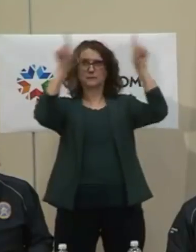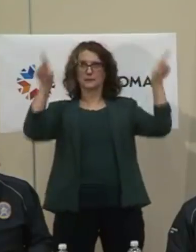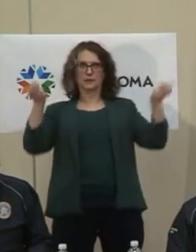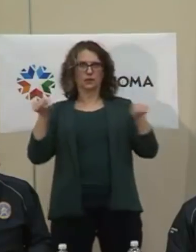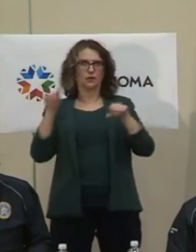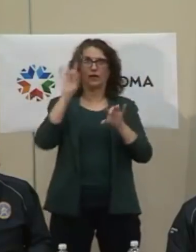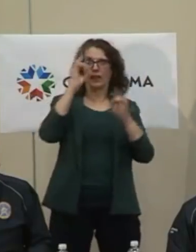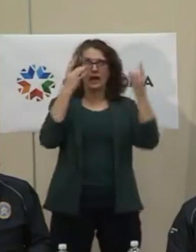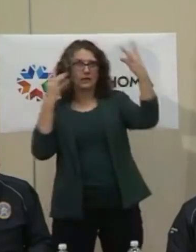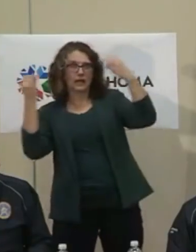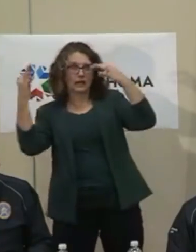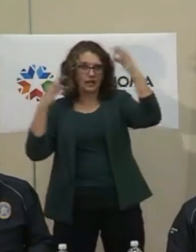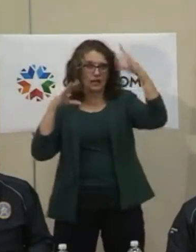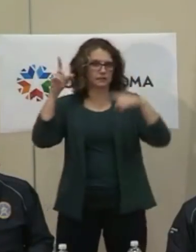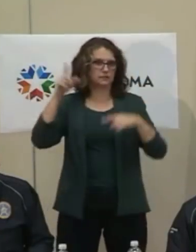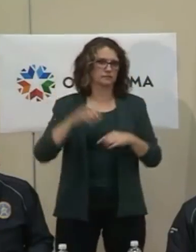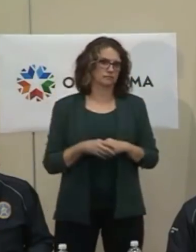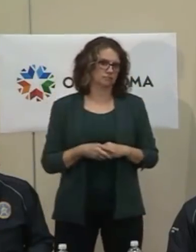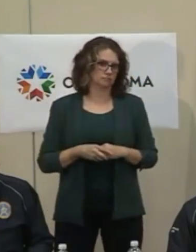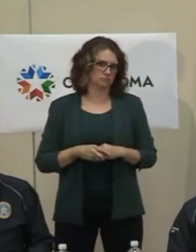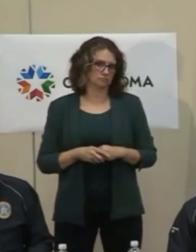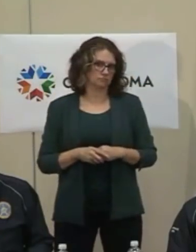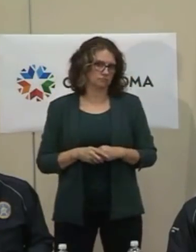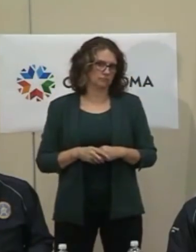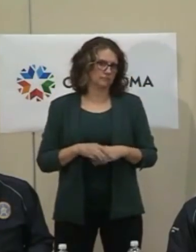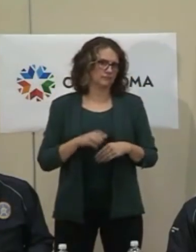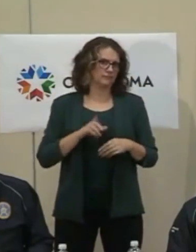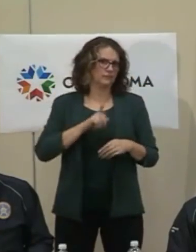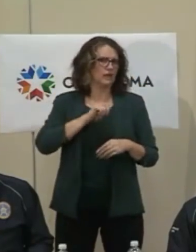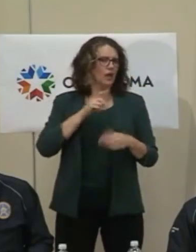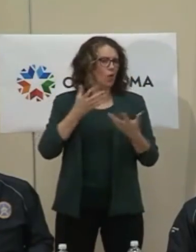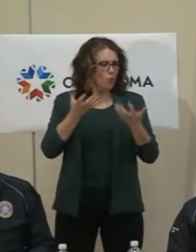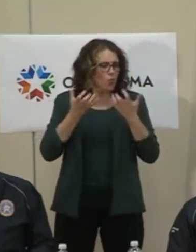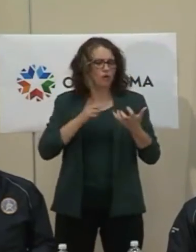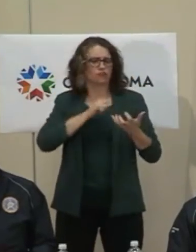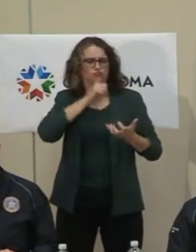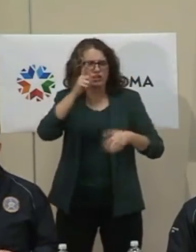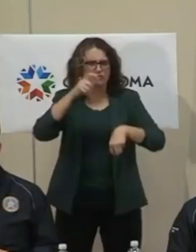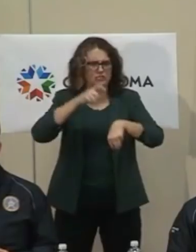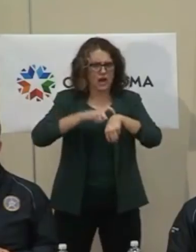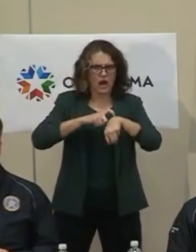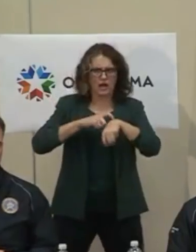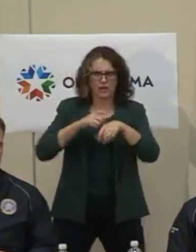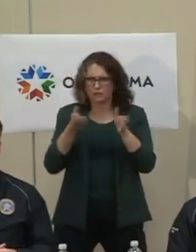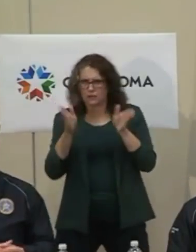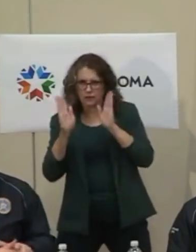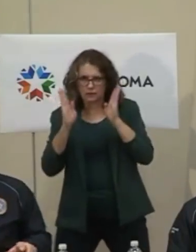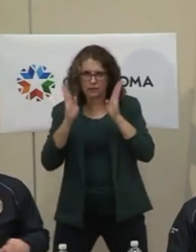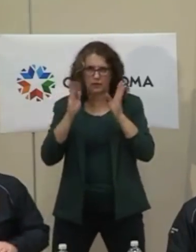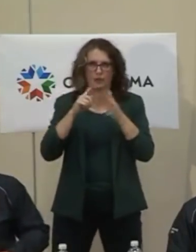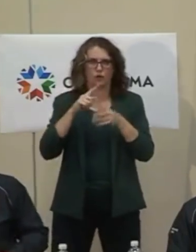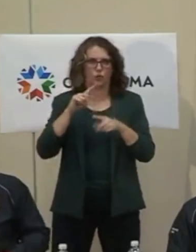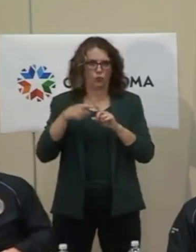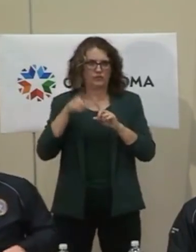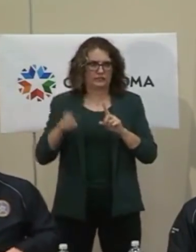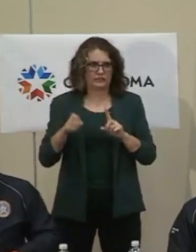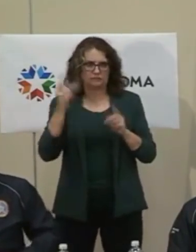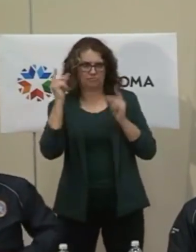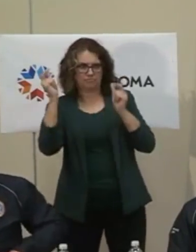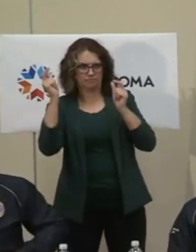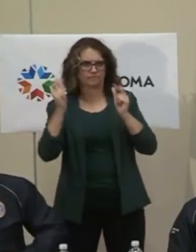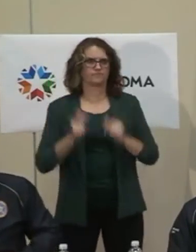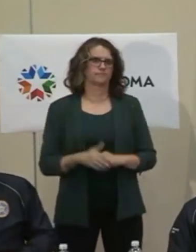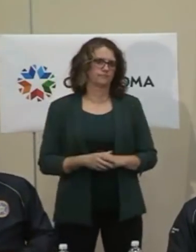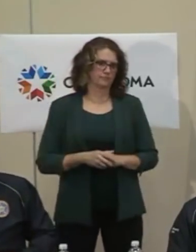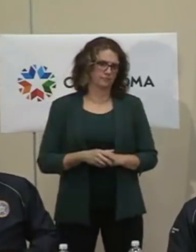cases. So it gives us a real-time look at what's going on. It gives us the opportunity to reach out to those hospitals if we need to,